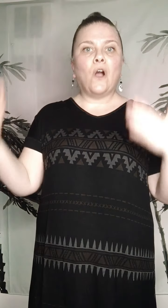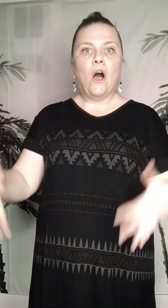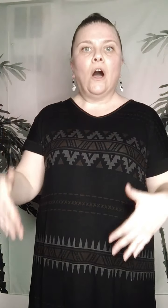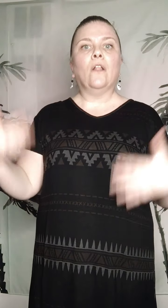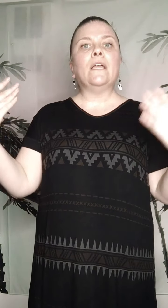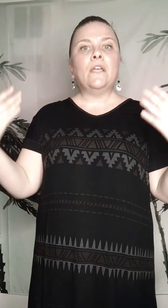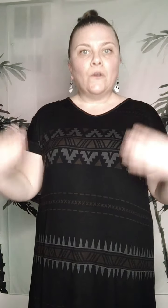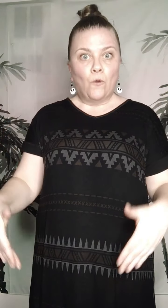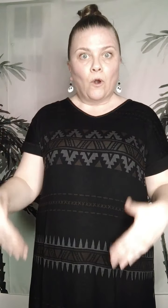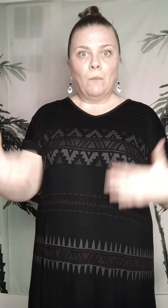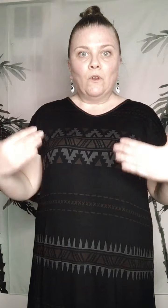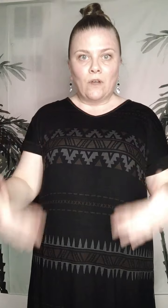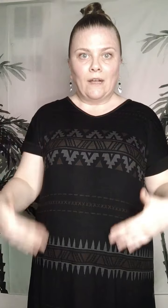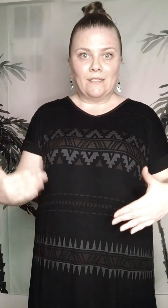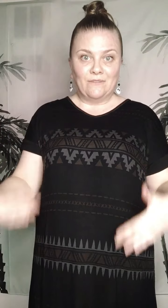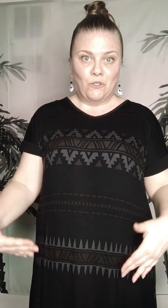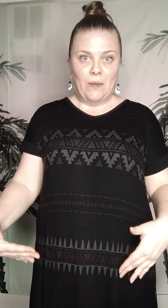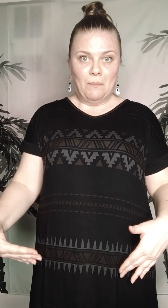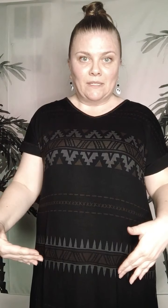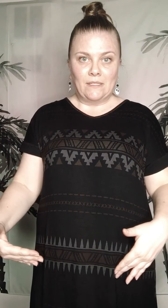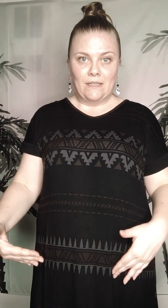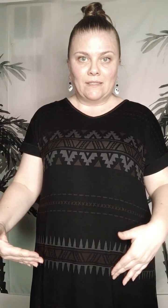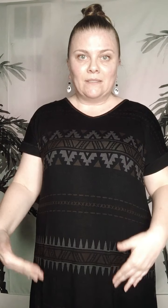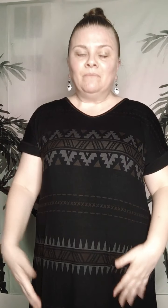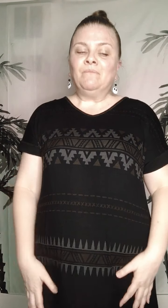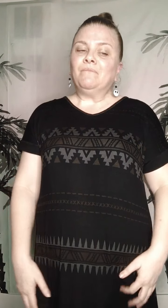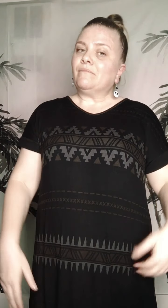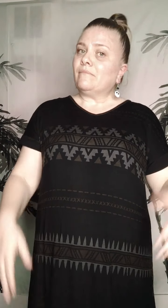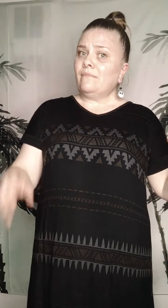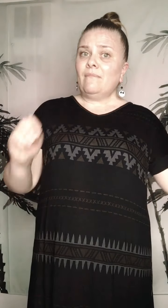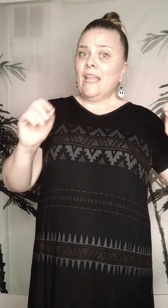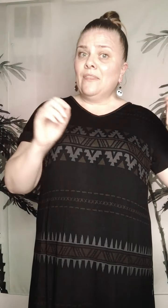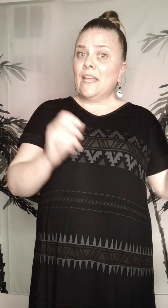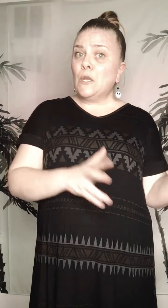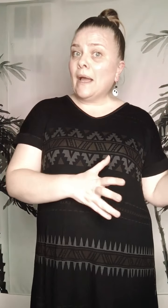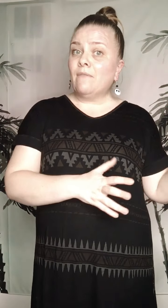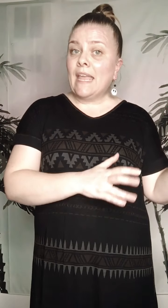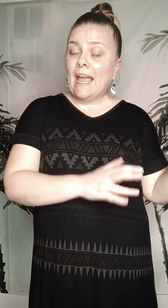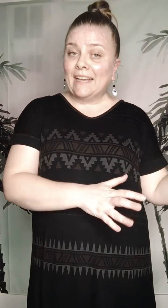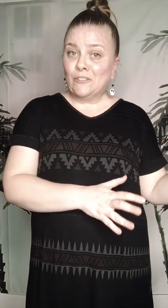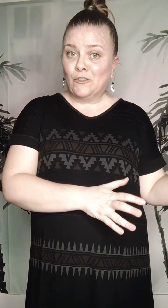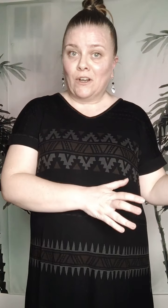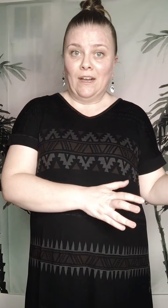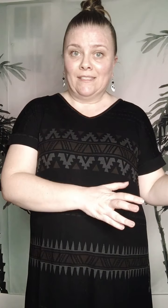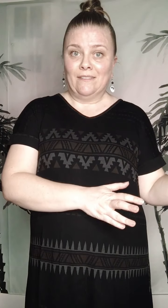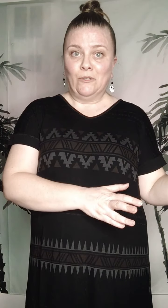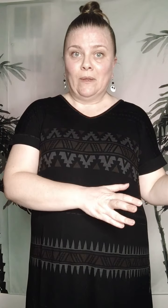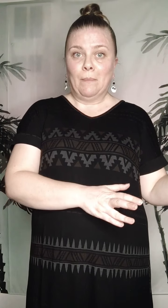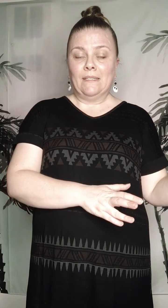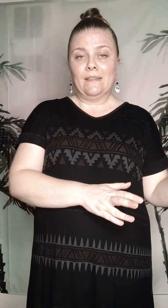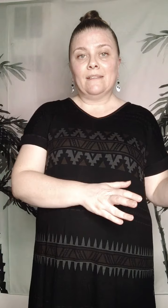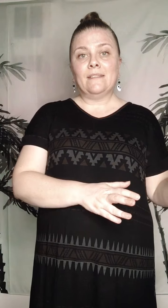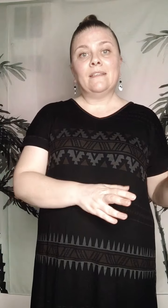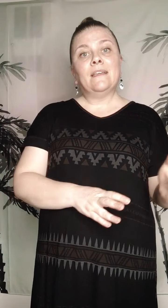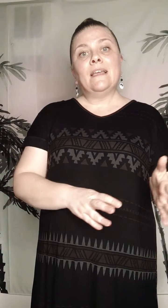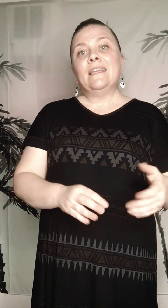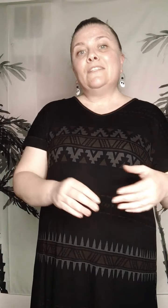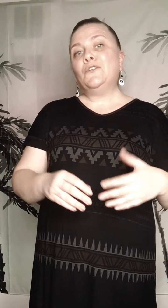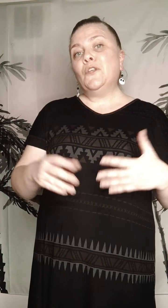all normal costs of doing business. Then you have the extra costs of doing business. Do you